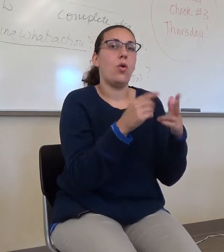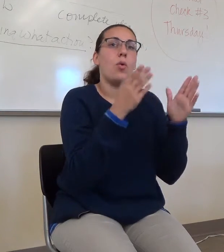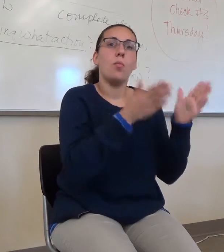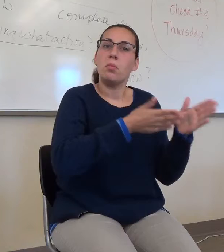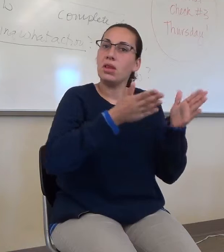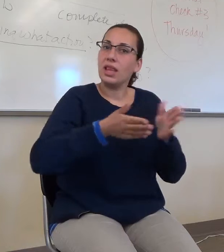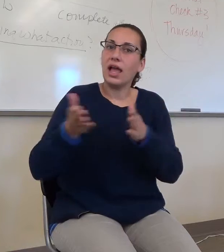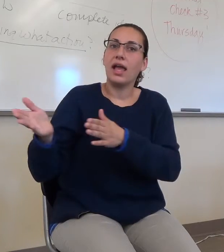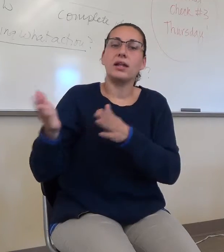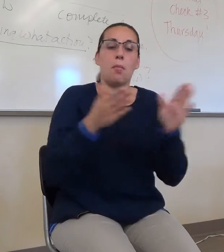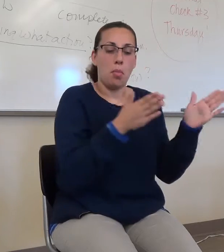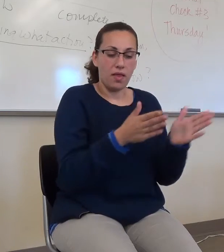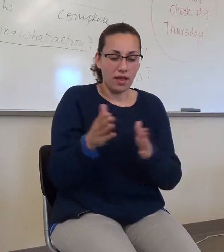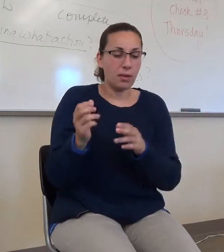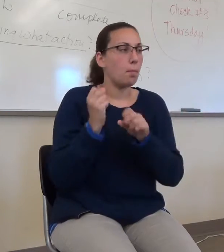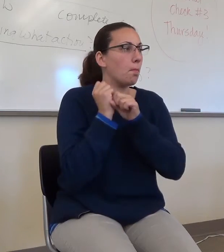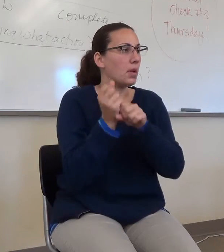charge money. What's that a list of?